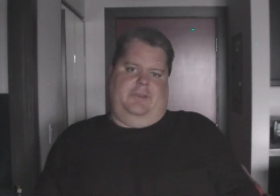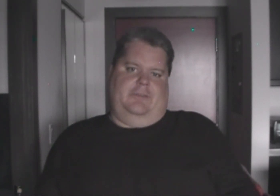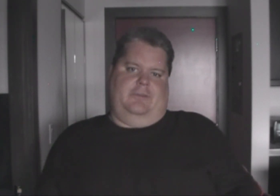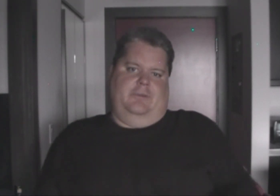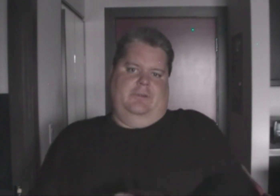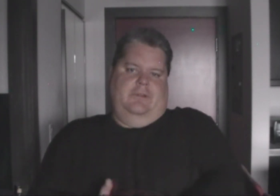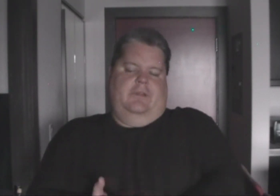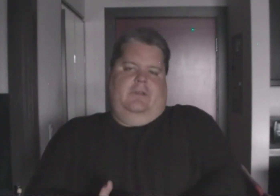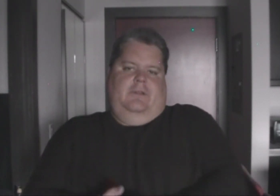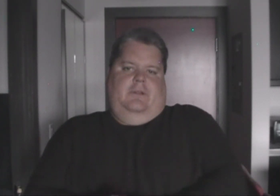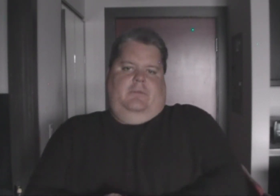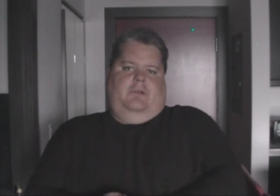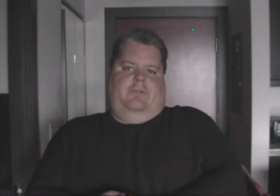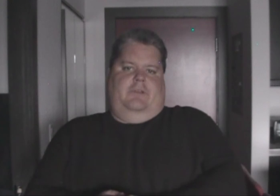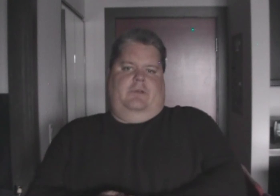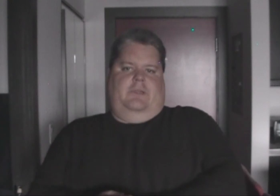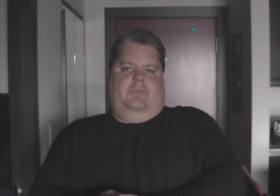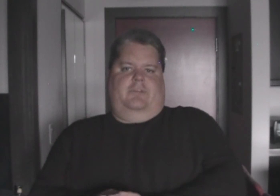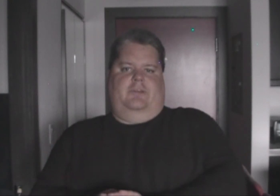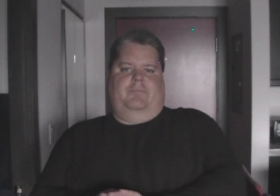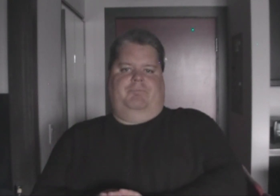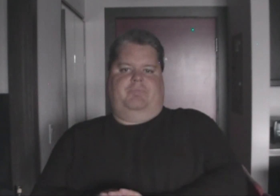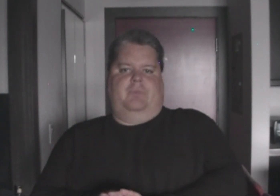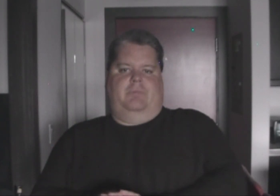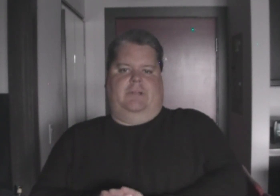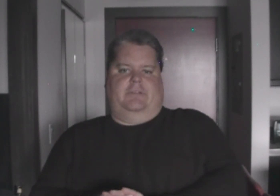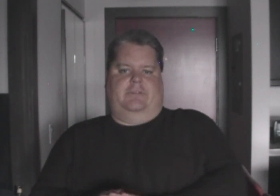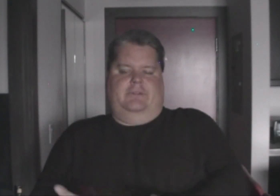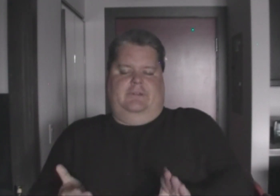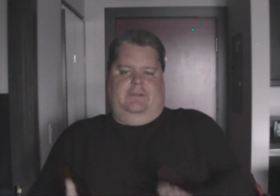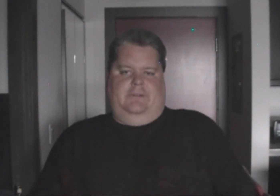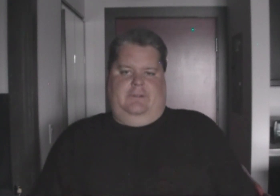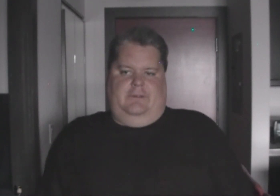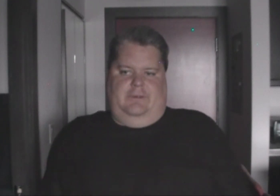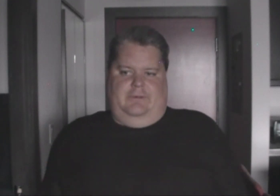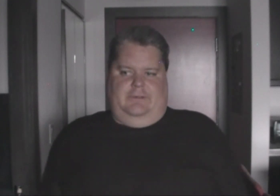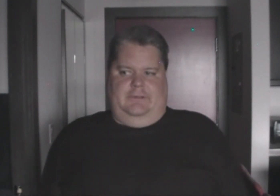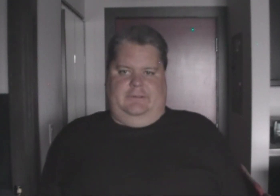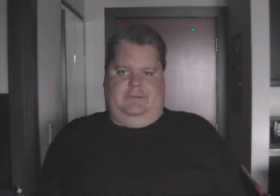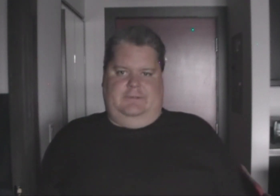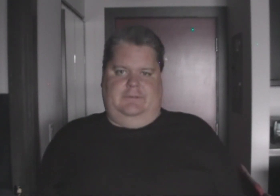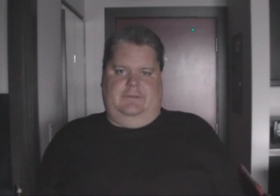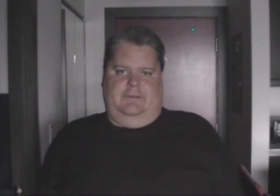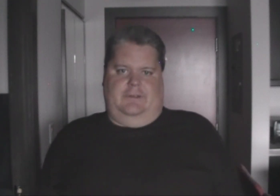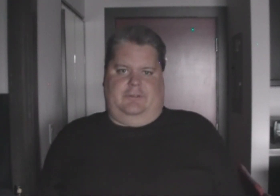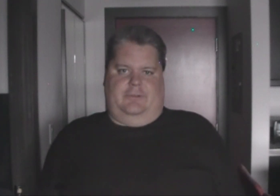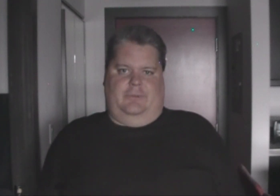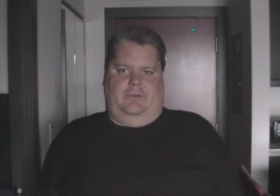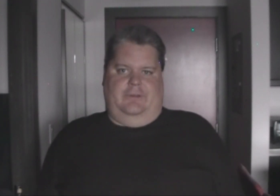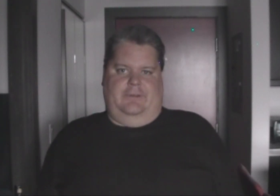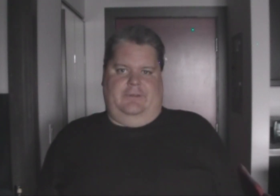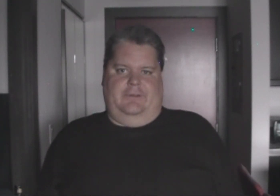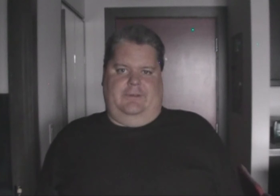hands to play video games, but you, uh, got school and, uh,